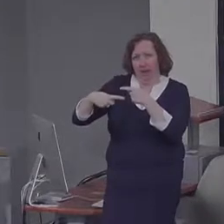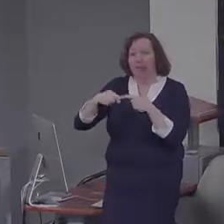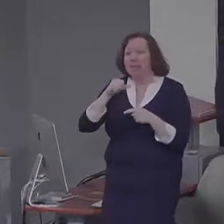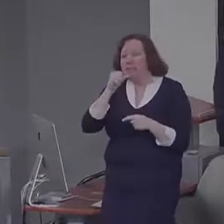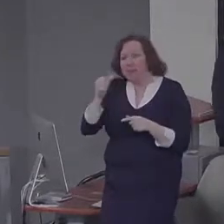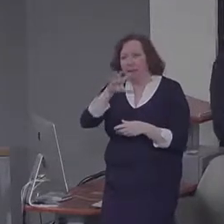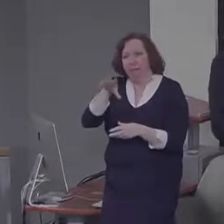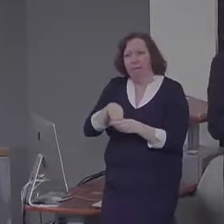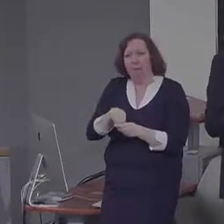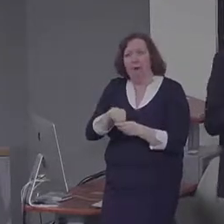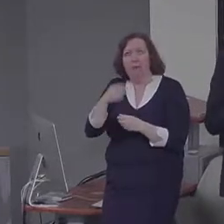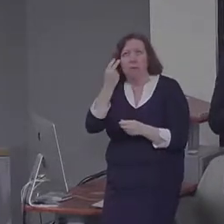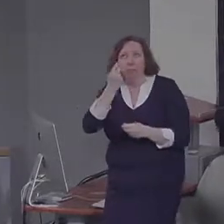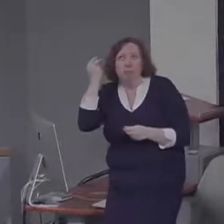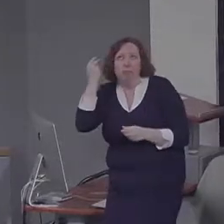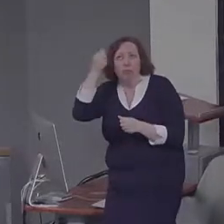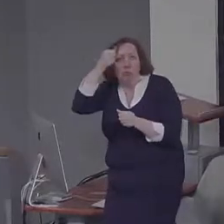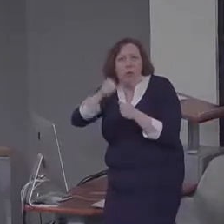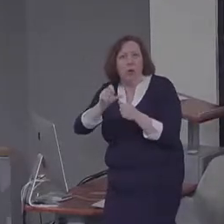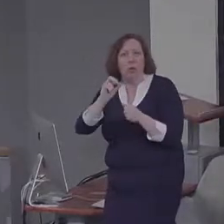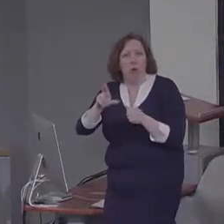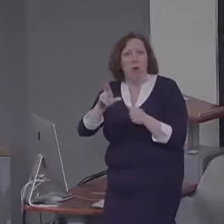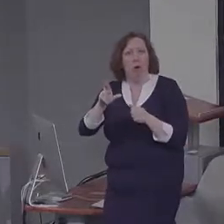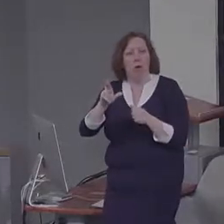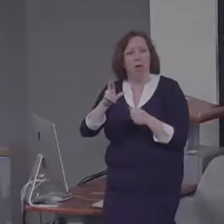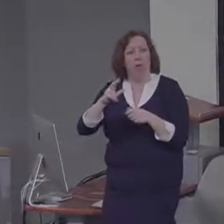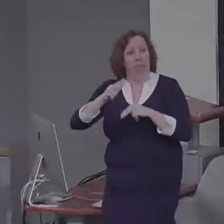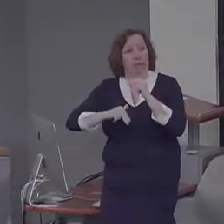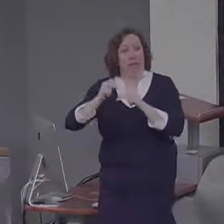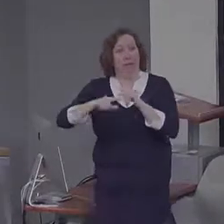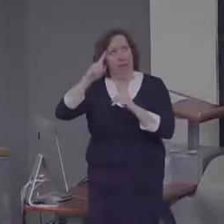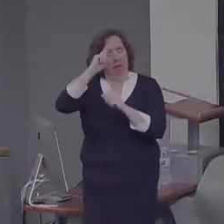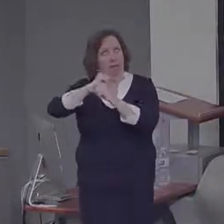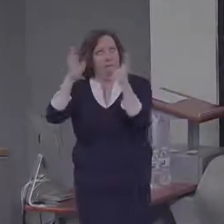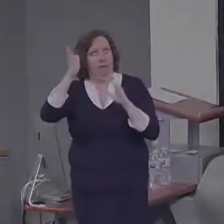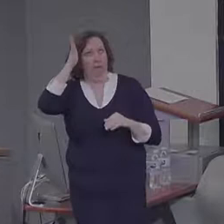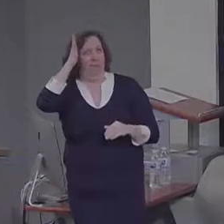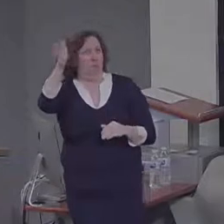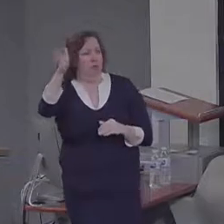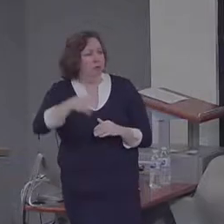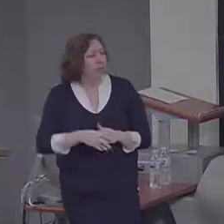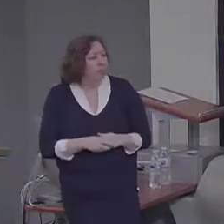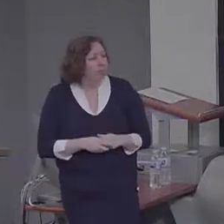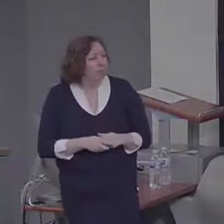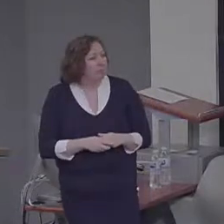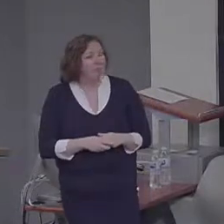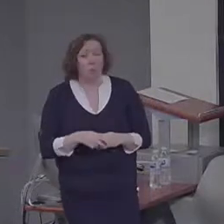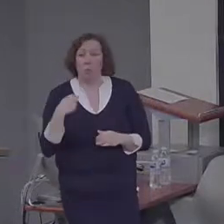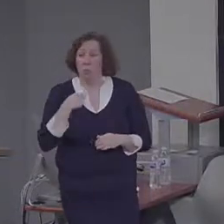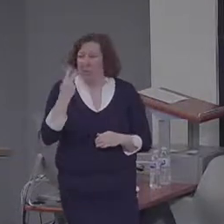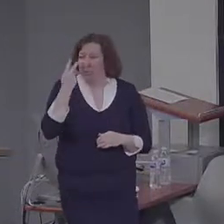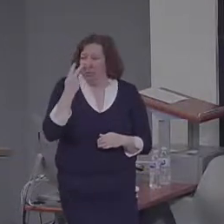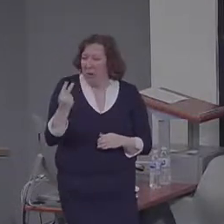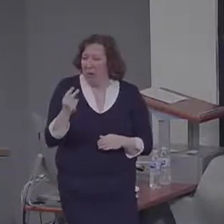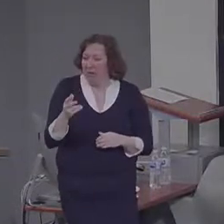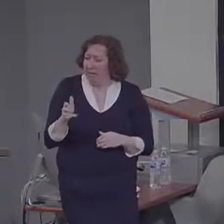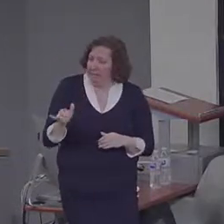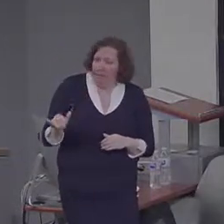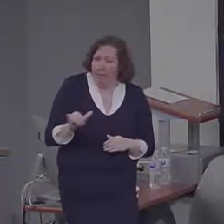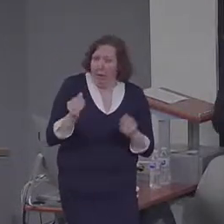And what we found was, again, striking similarity in the brain activations for remembering the past and imagining the future